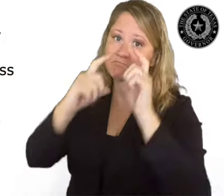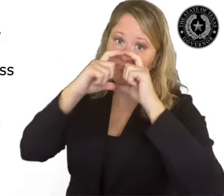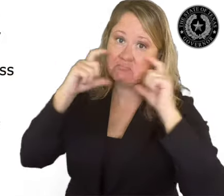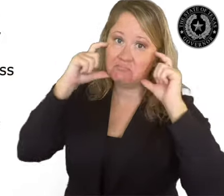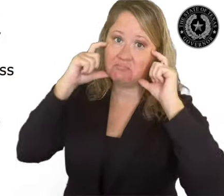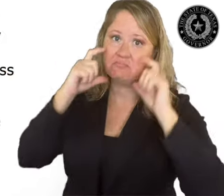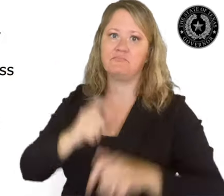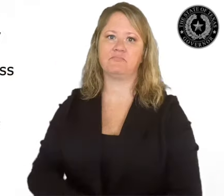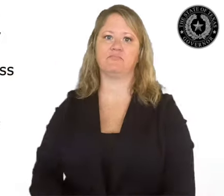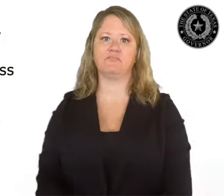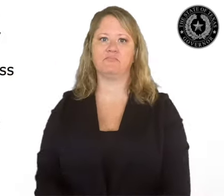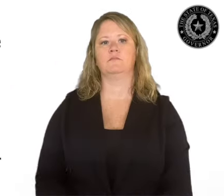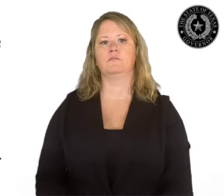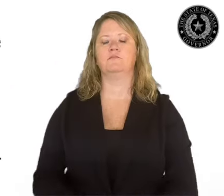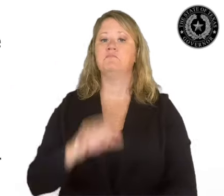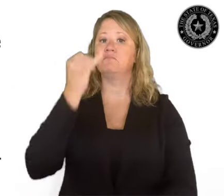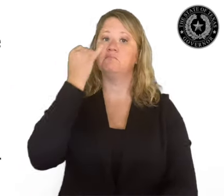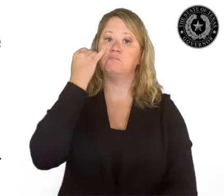encouraged